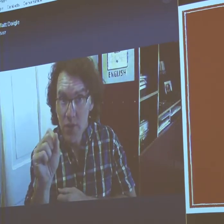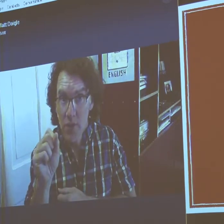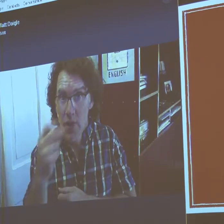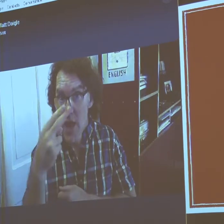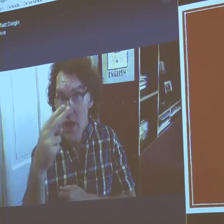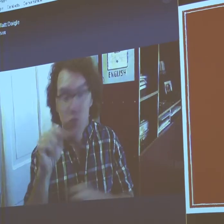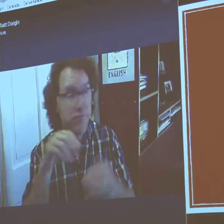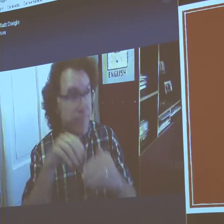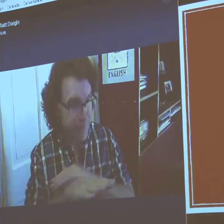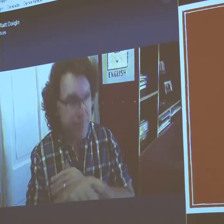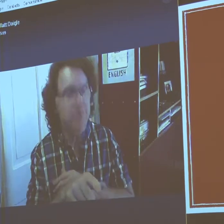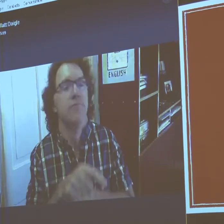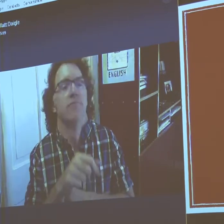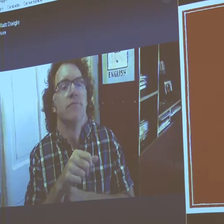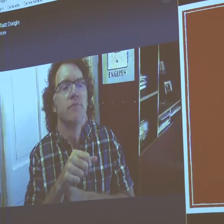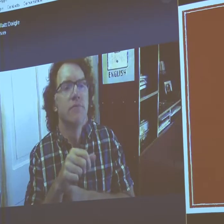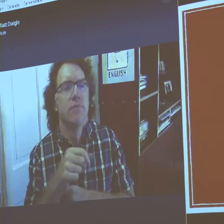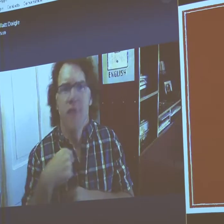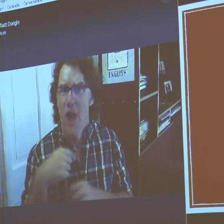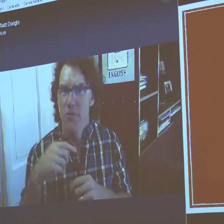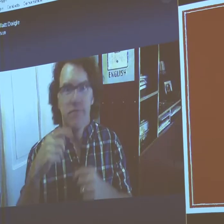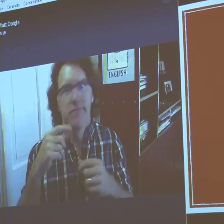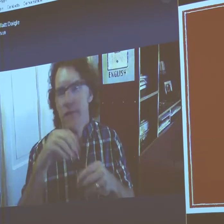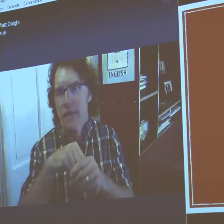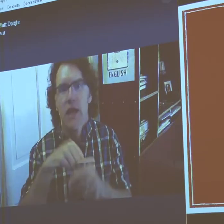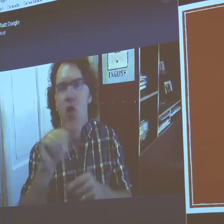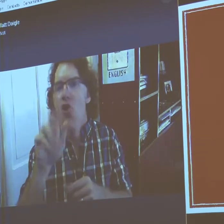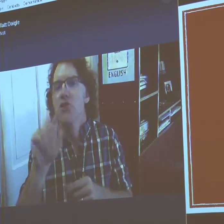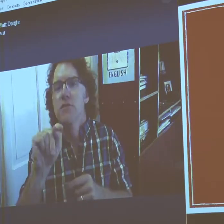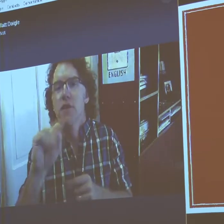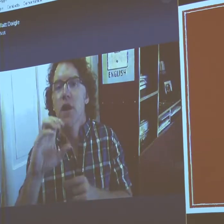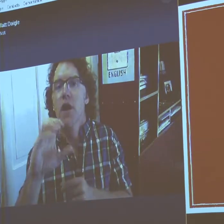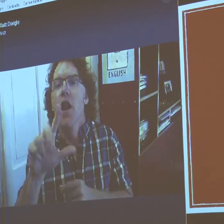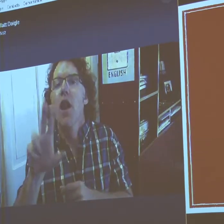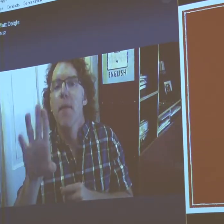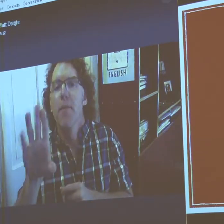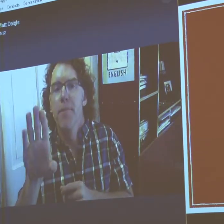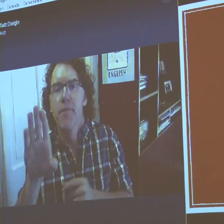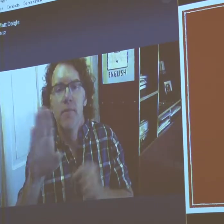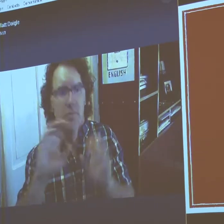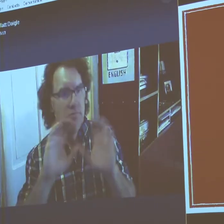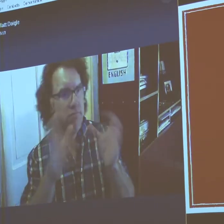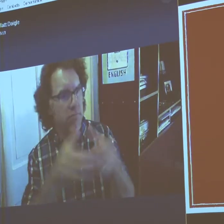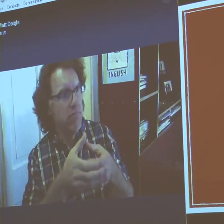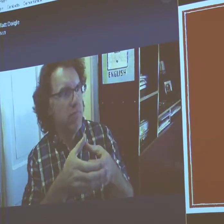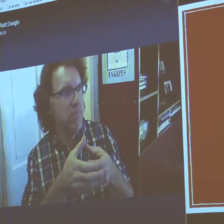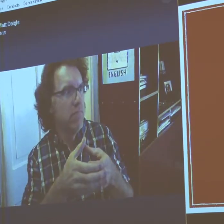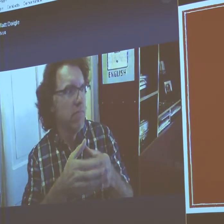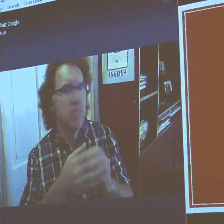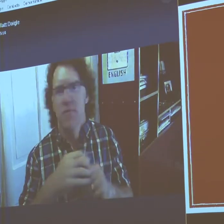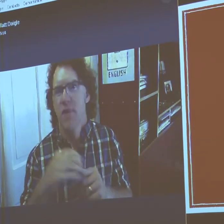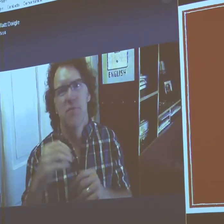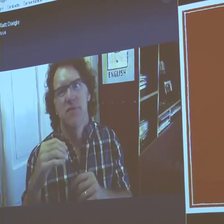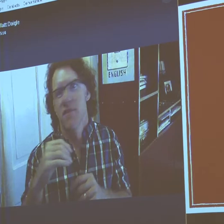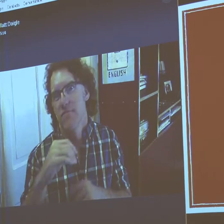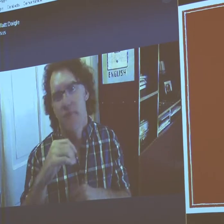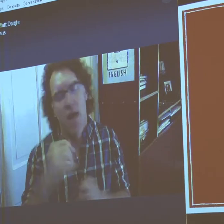Then when I entered high school, of course, I joined the art club.